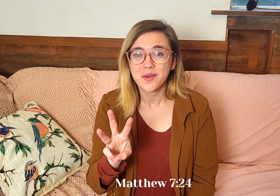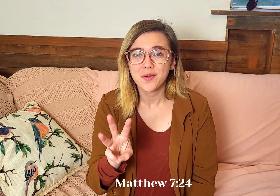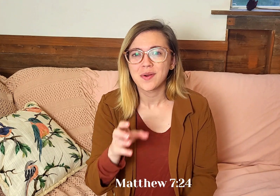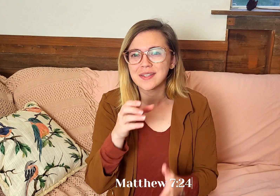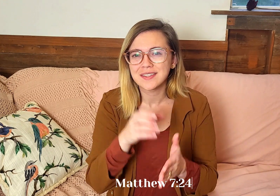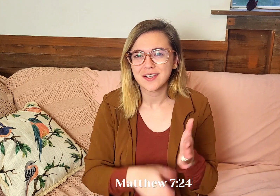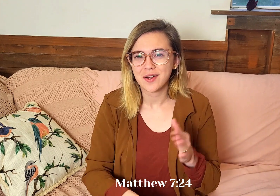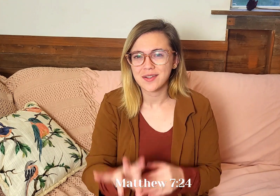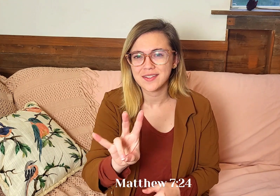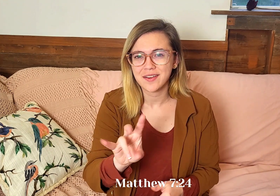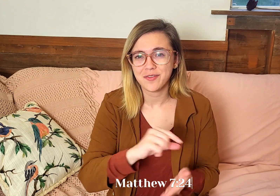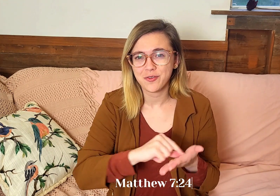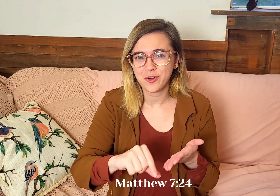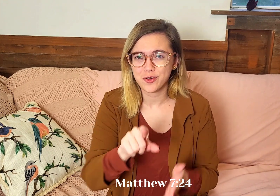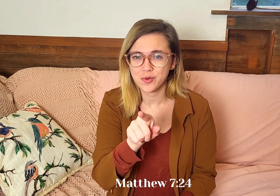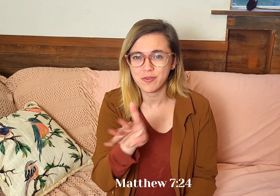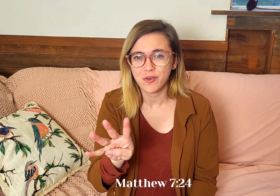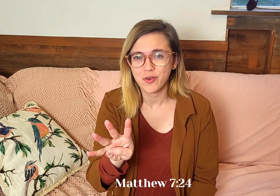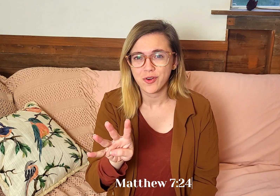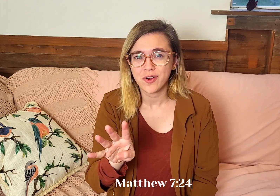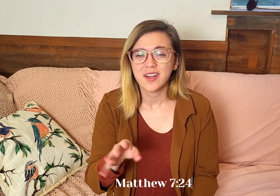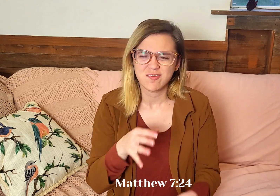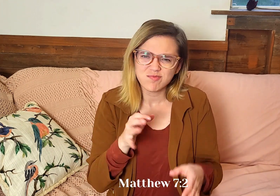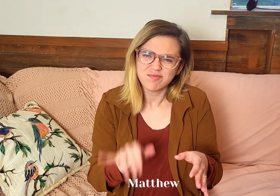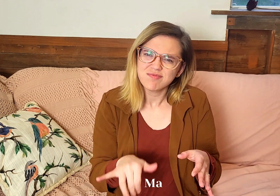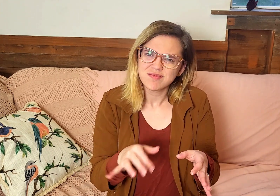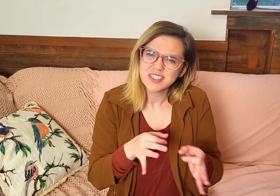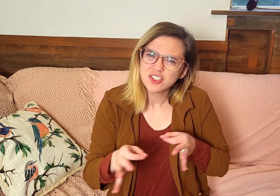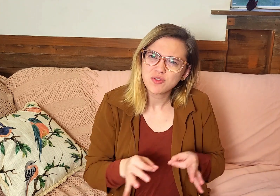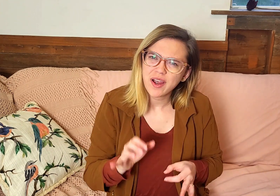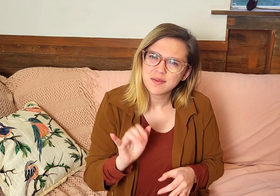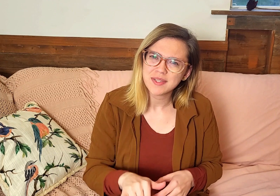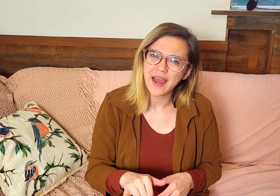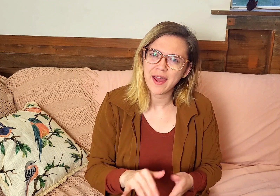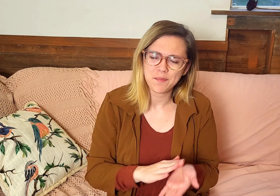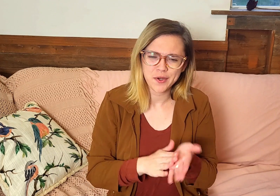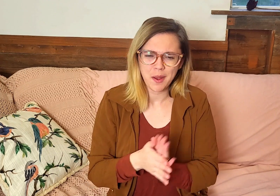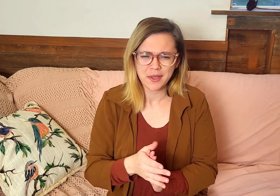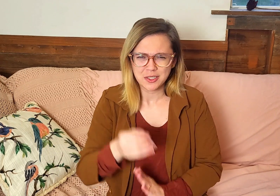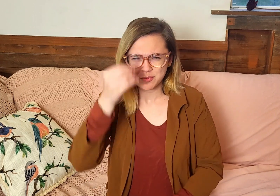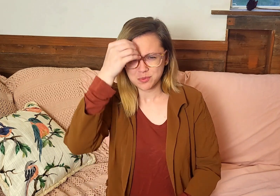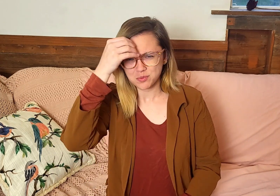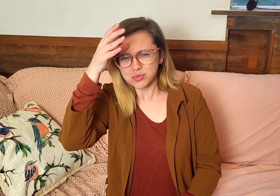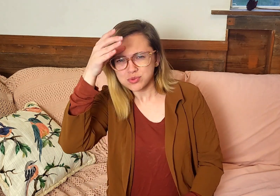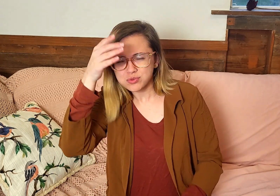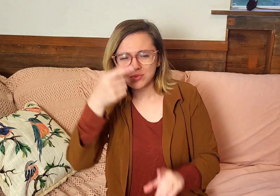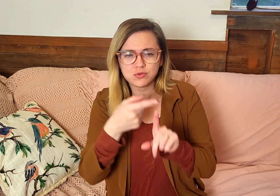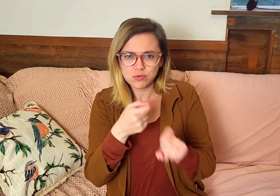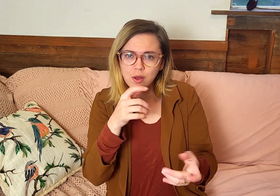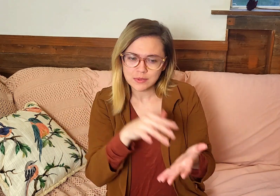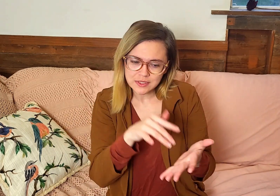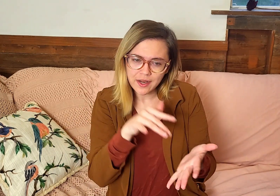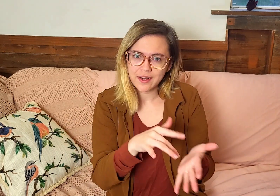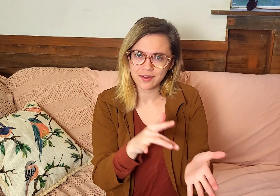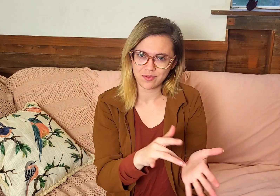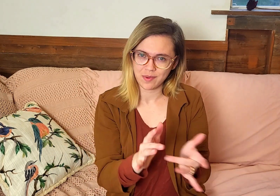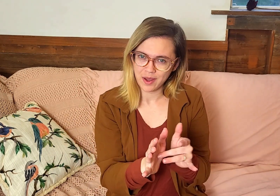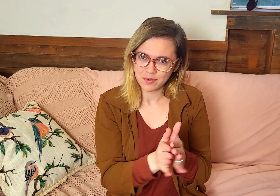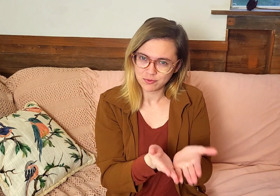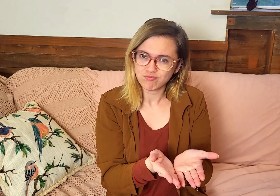of Matthew, and it's in chapter 7, verse 24. And that explains about becoming wise